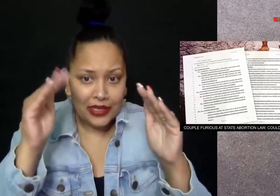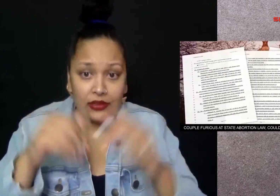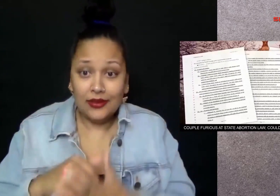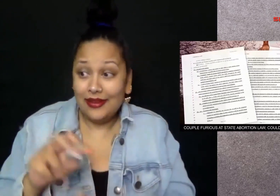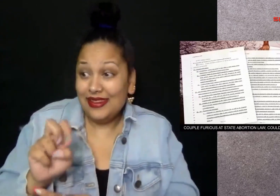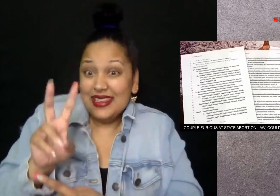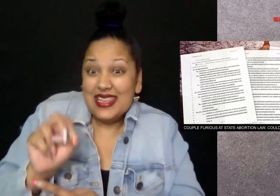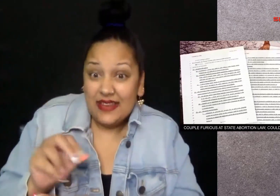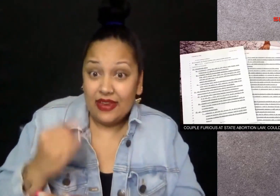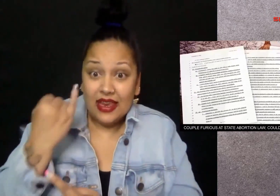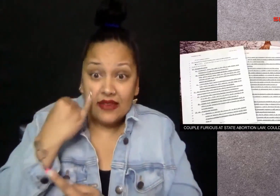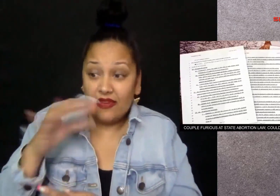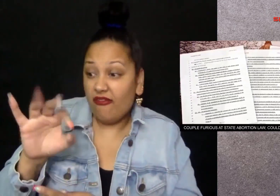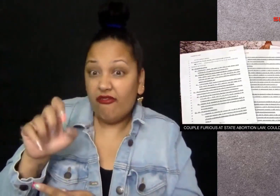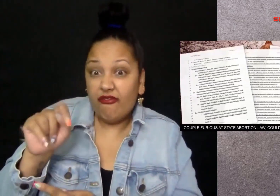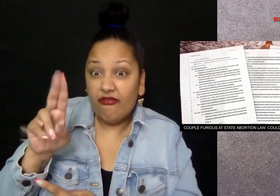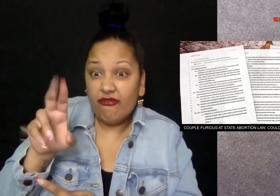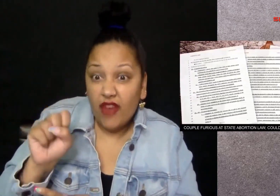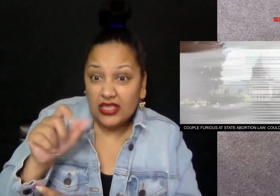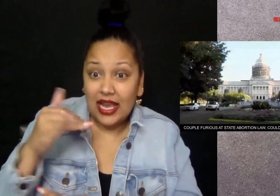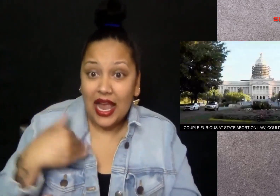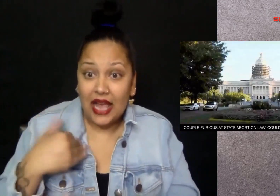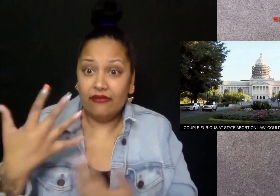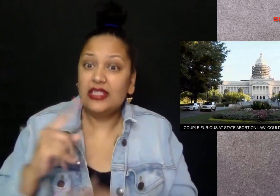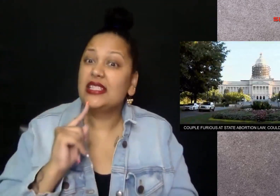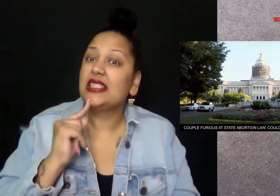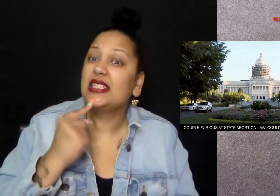even if a fetus has a severe birth defect